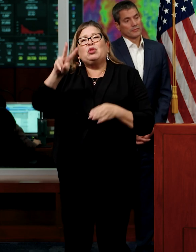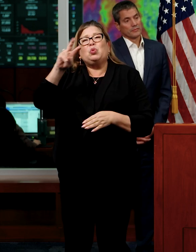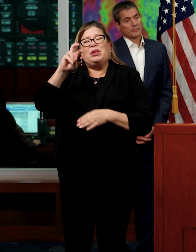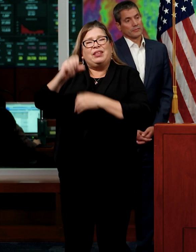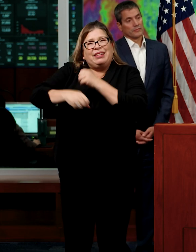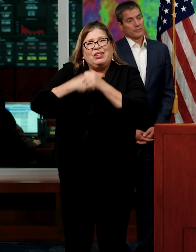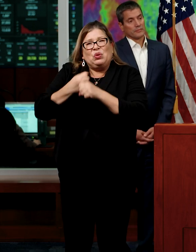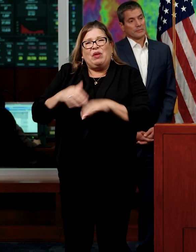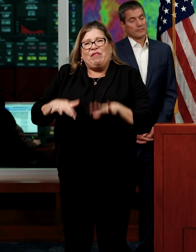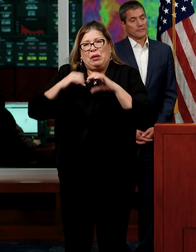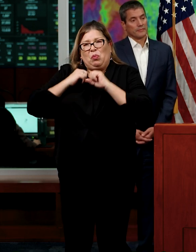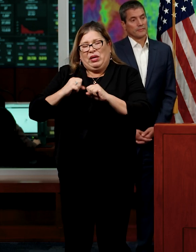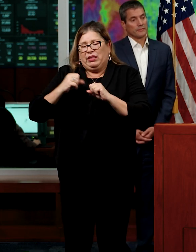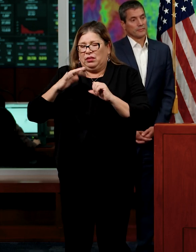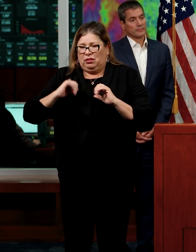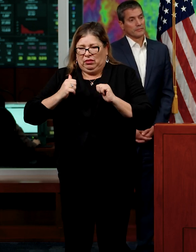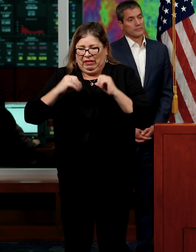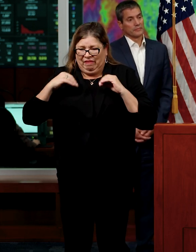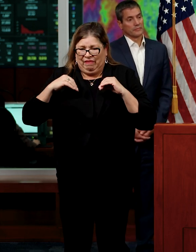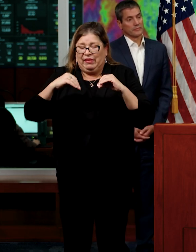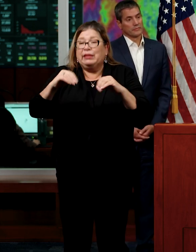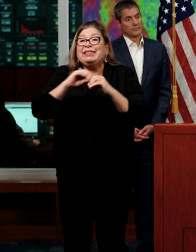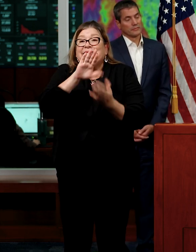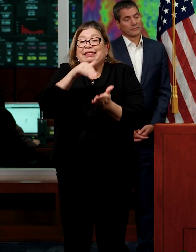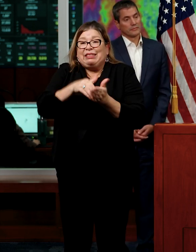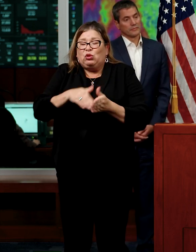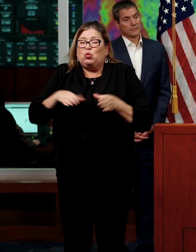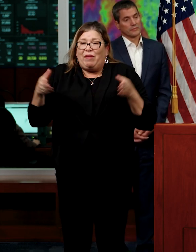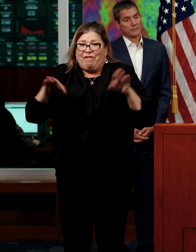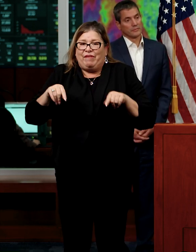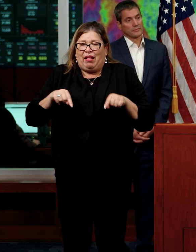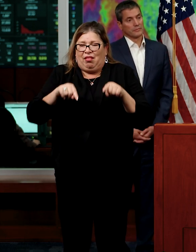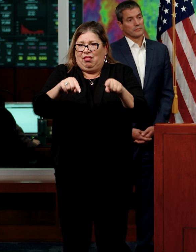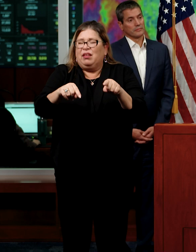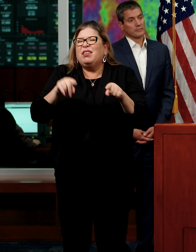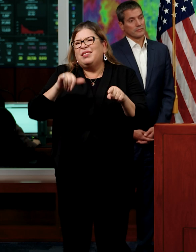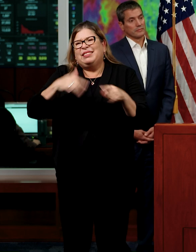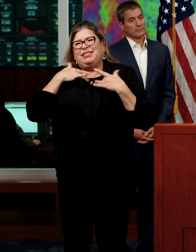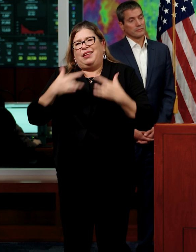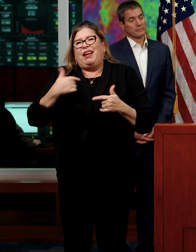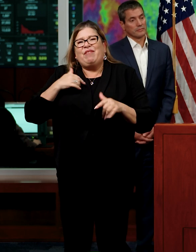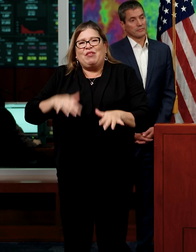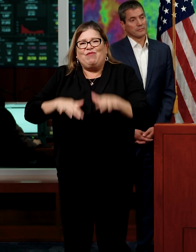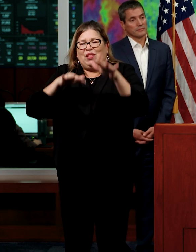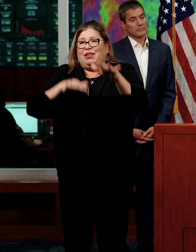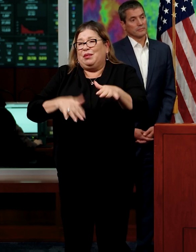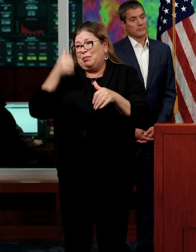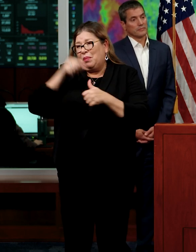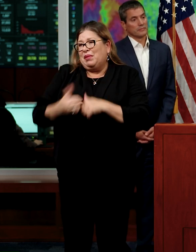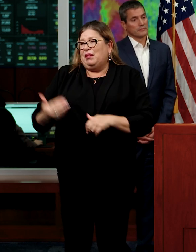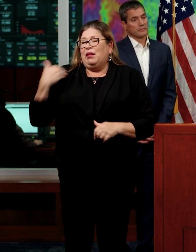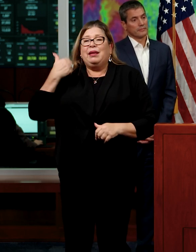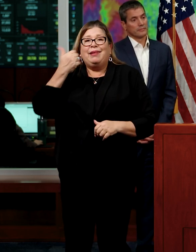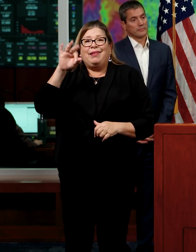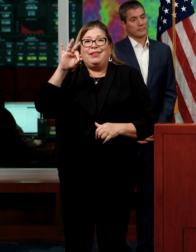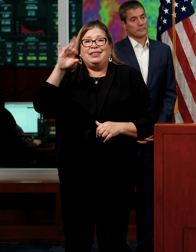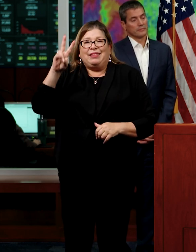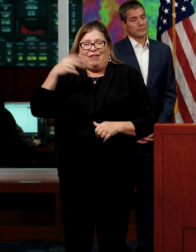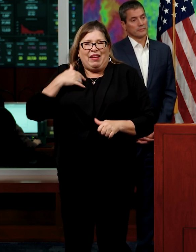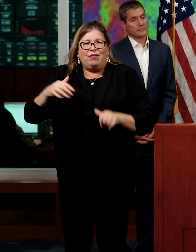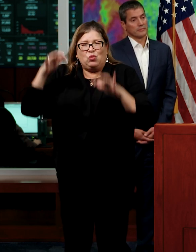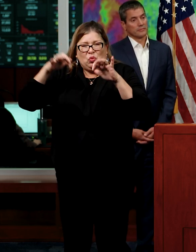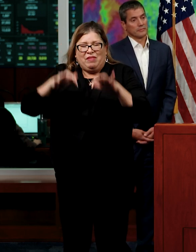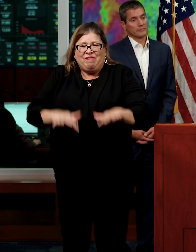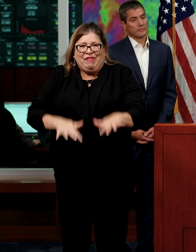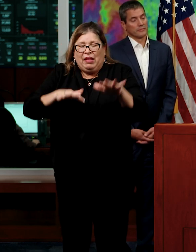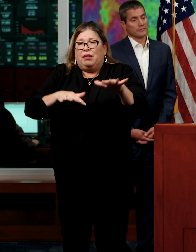part of California in the Central Valley that's very flood-prone, that had deep flooding problems in 1997. They're the